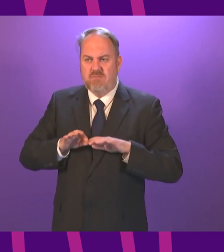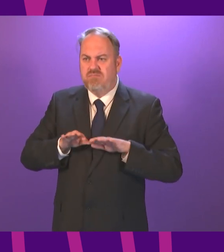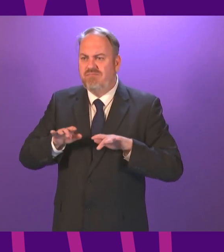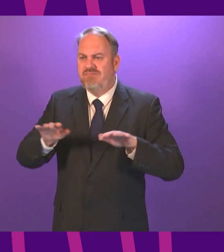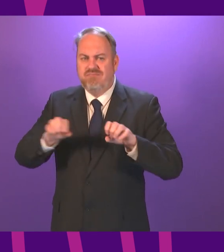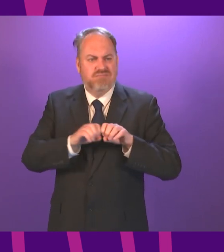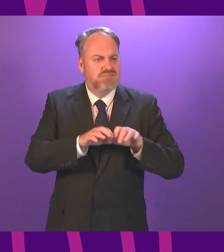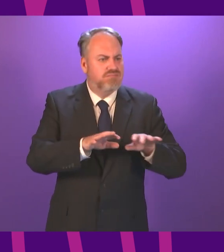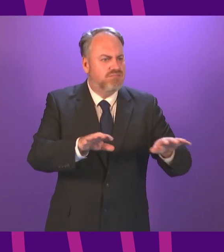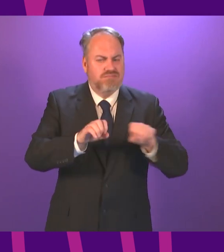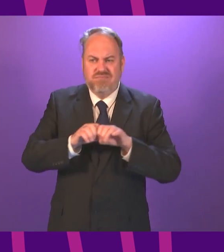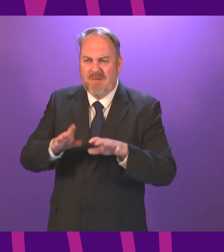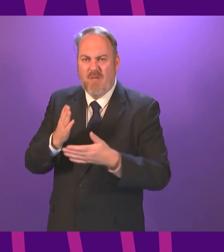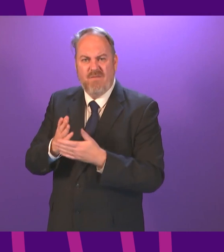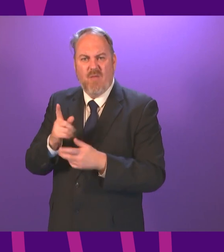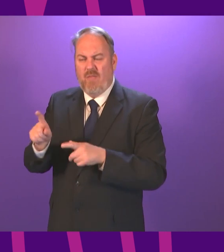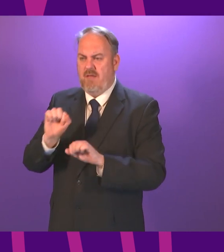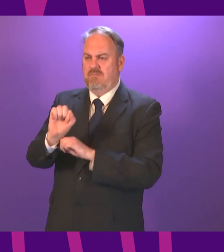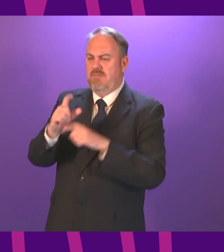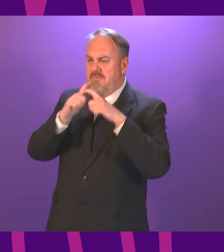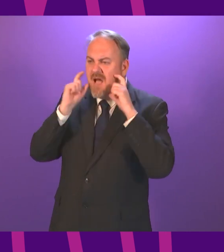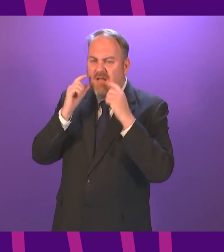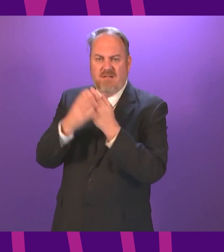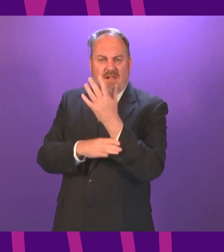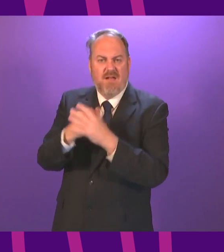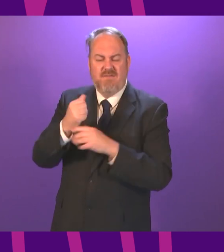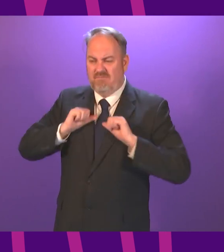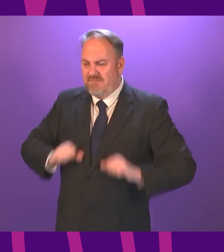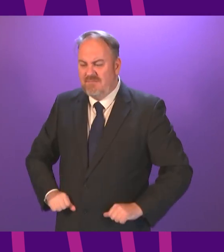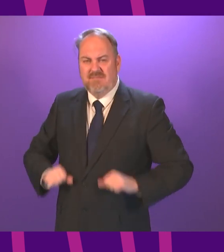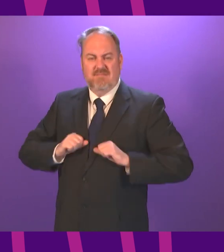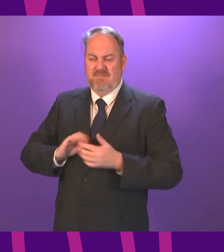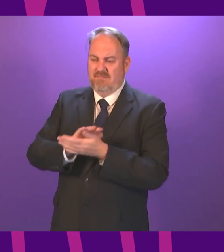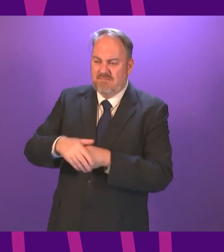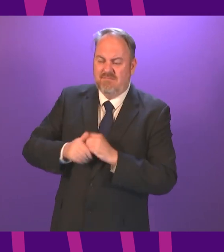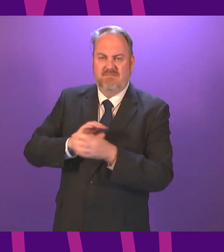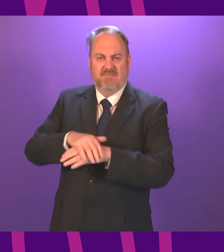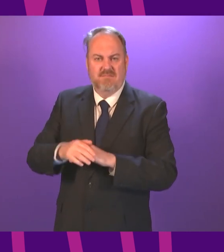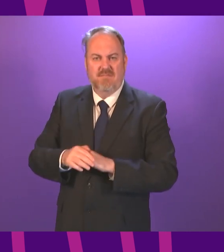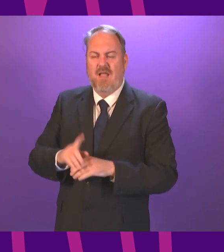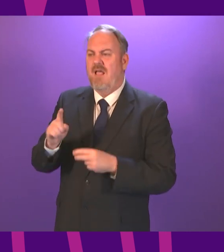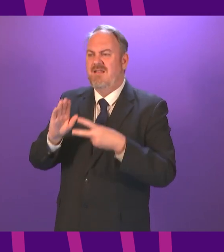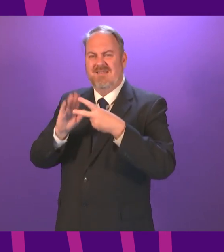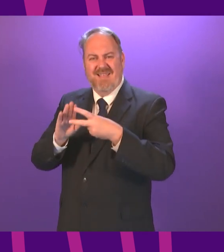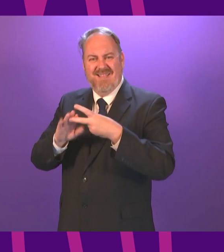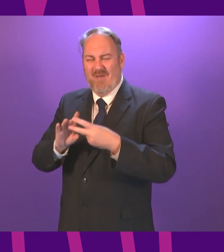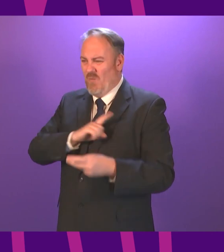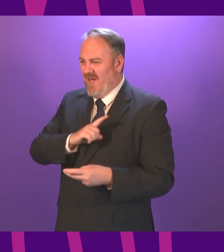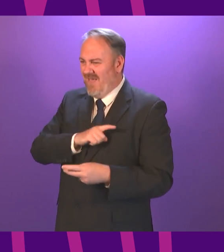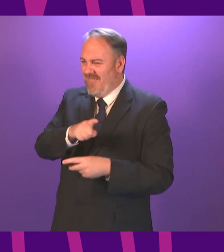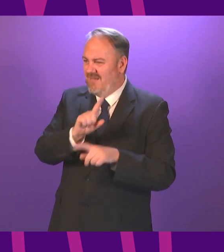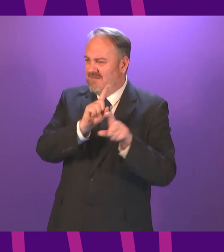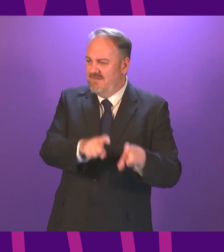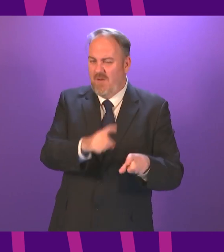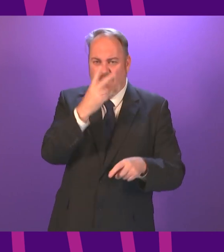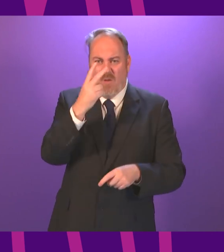hospitals despite infection control. And secondly, that it wanted to speed up the movement of elderly patients out of those same hospitals